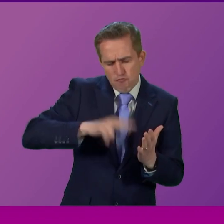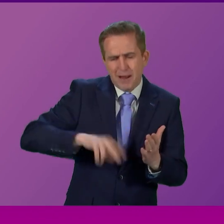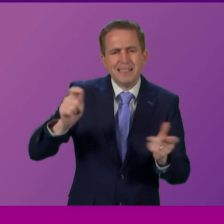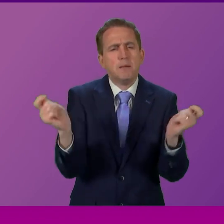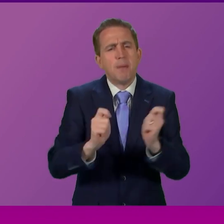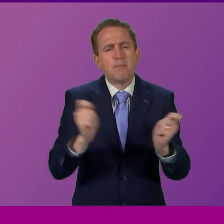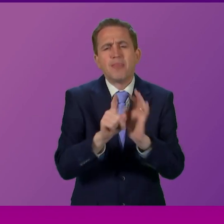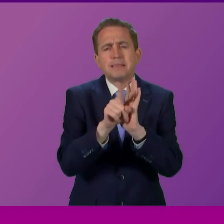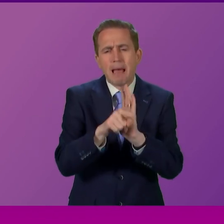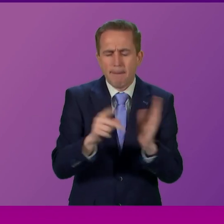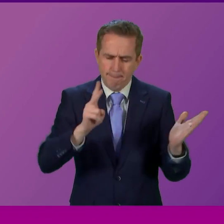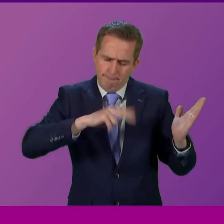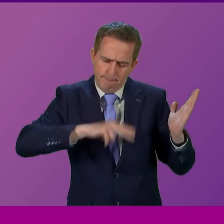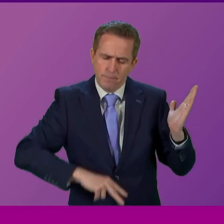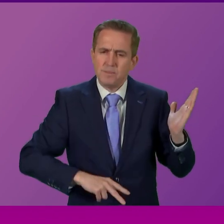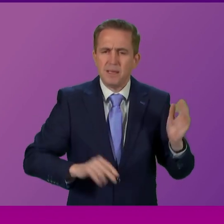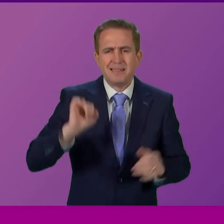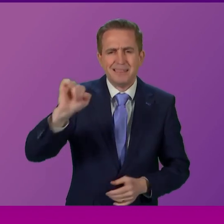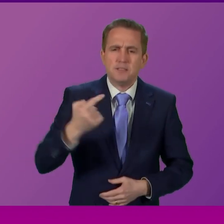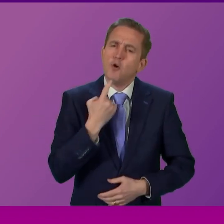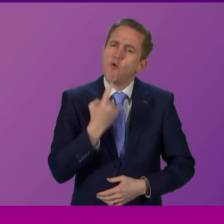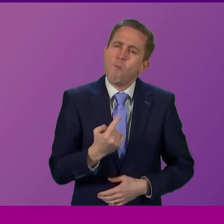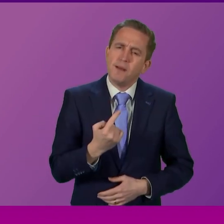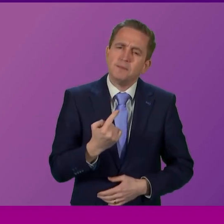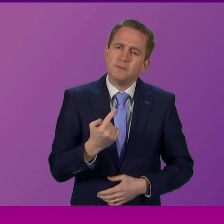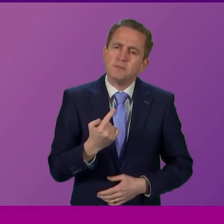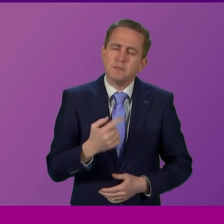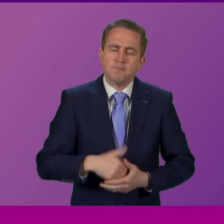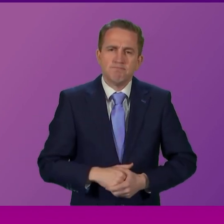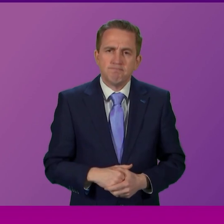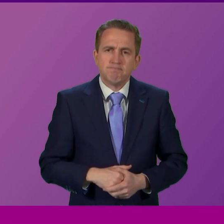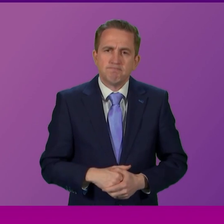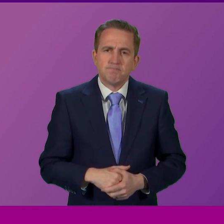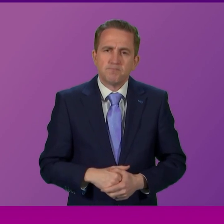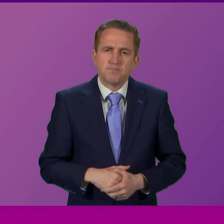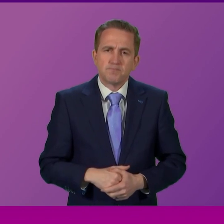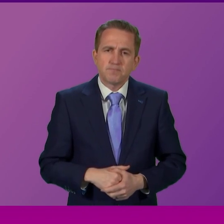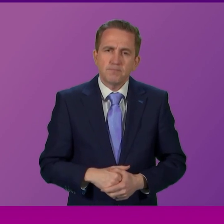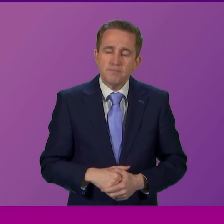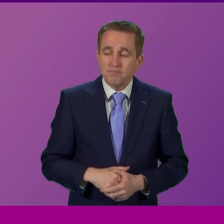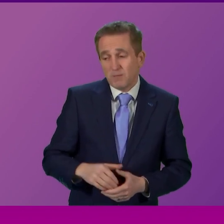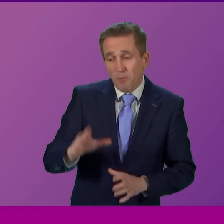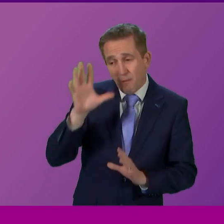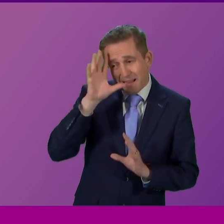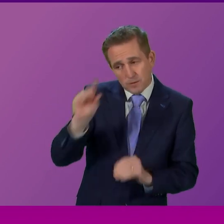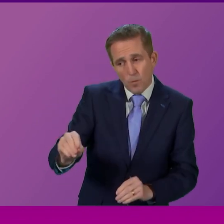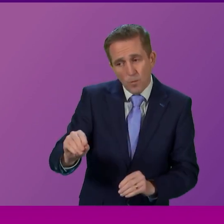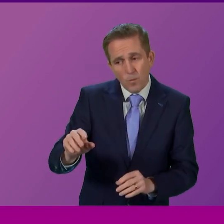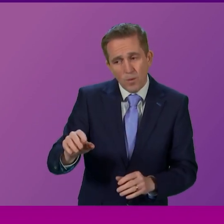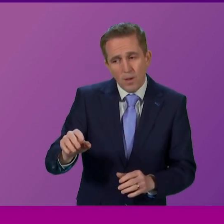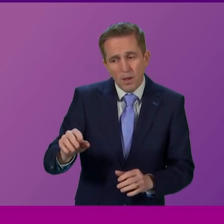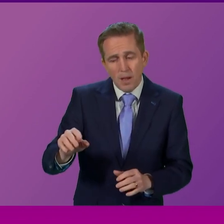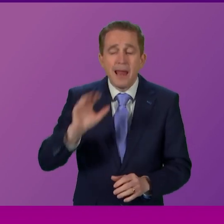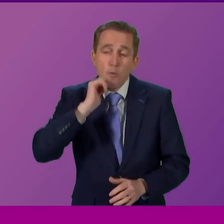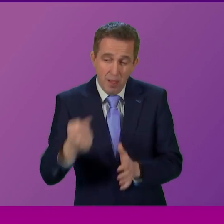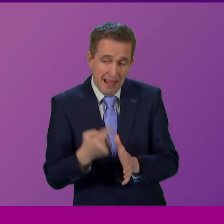read his public comments that he has made. What I would say to Sue Webber before I answer her